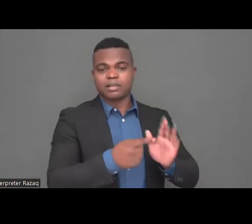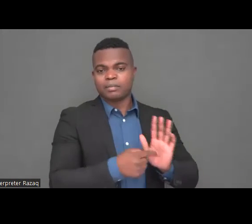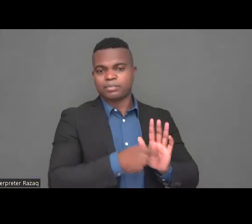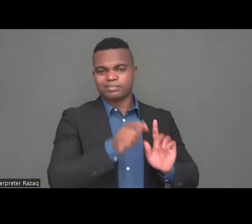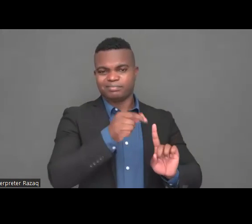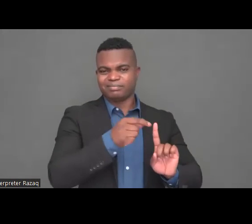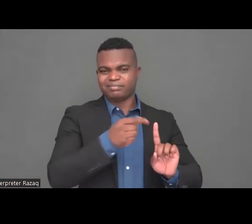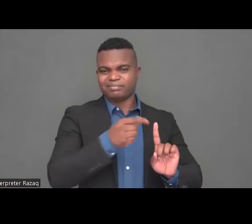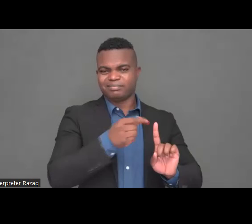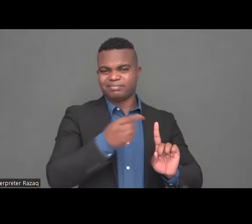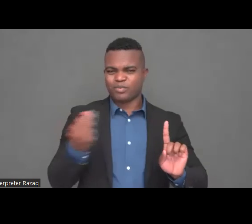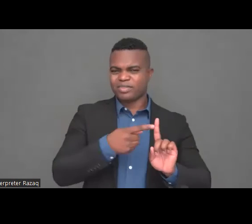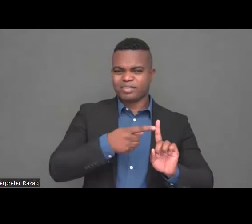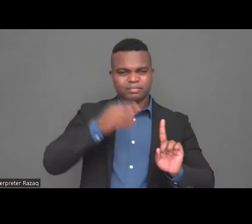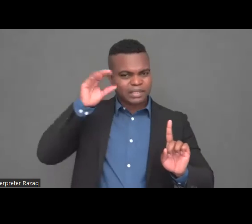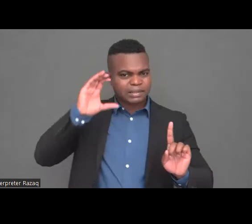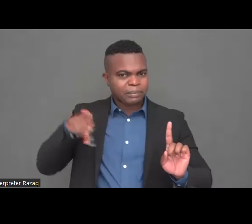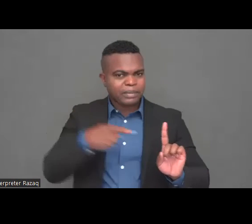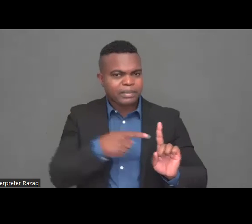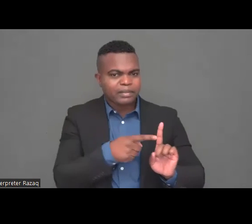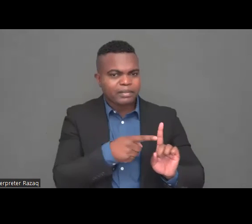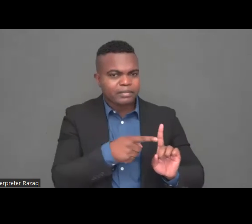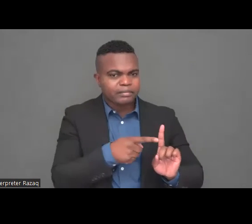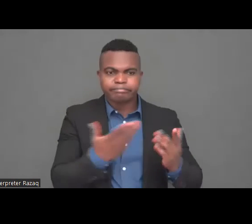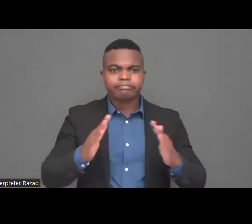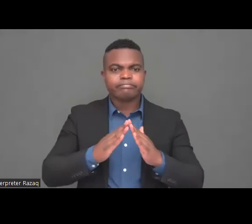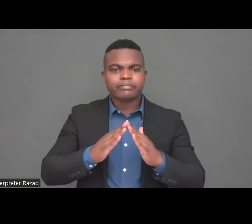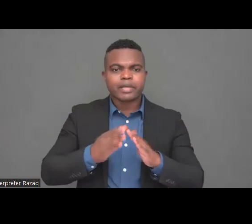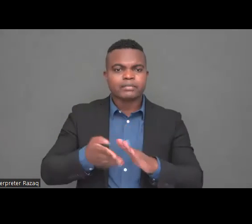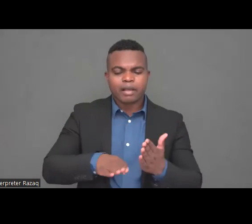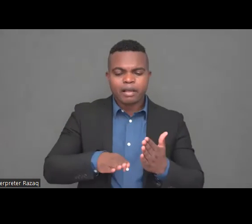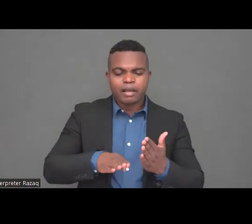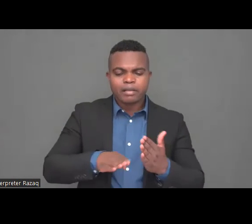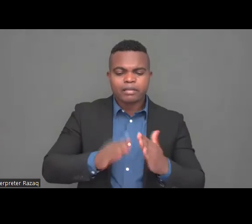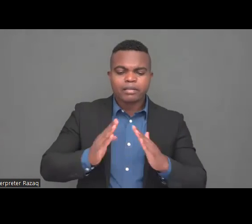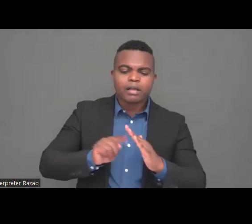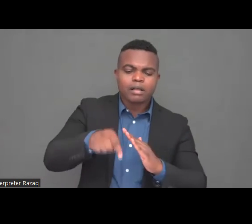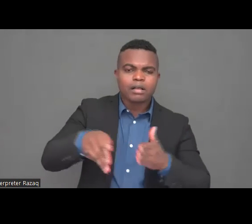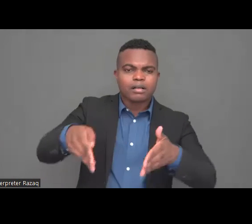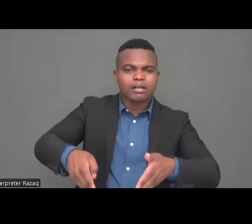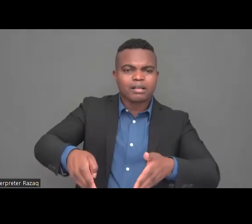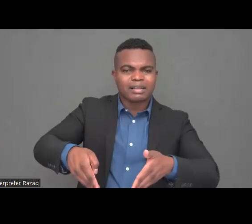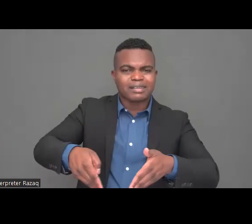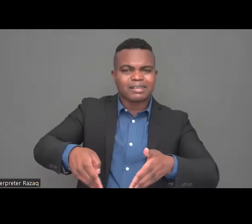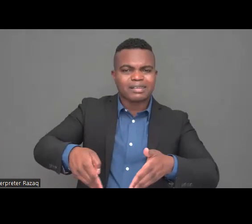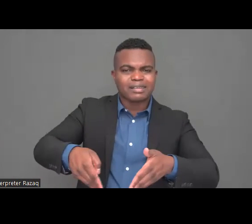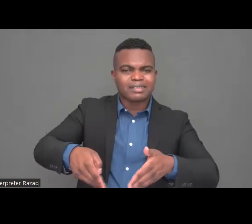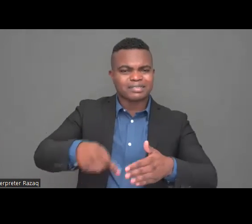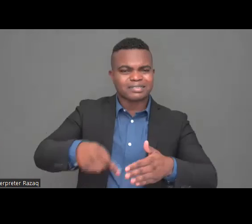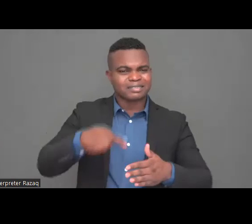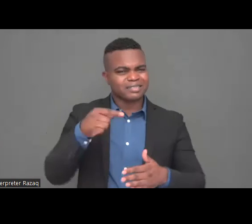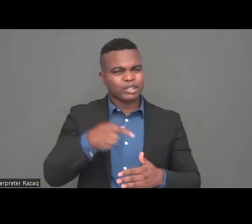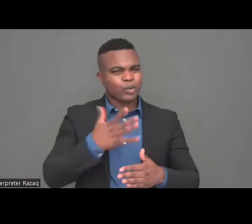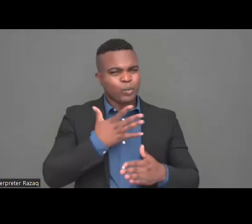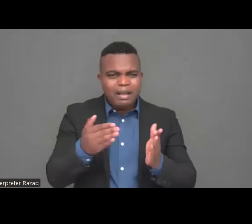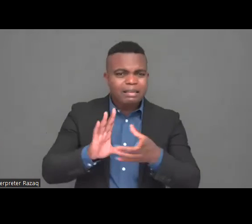country in 2022 it should not be told in any country so thank you very much for being with us today and I hope that this is